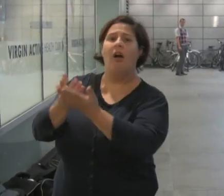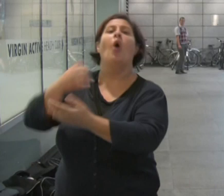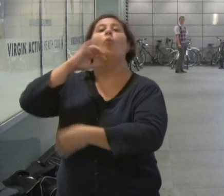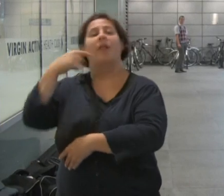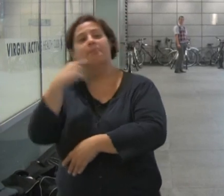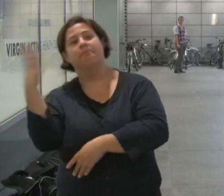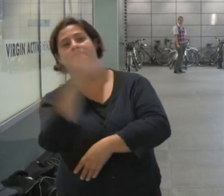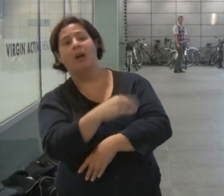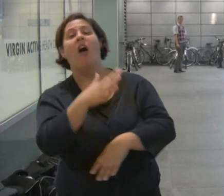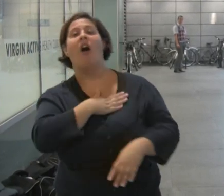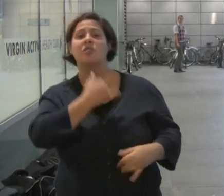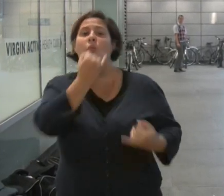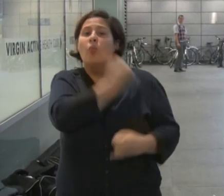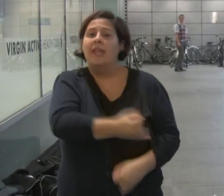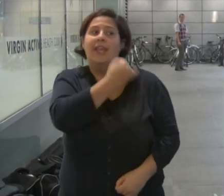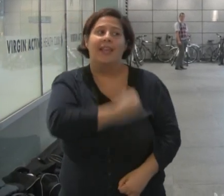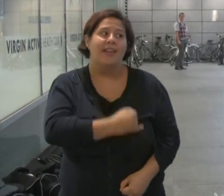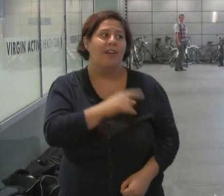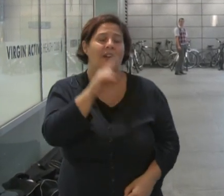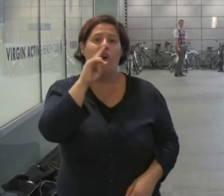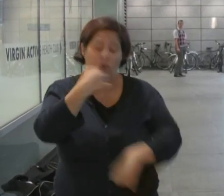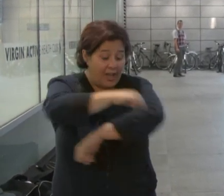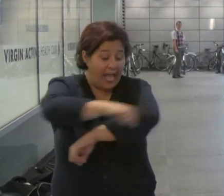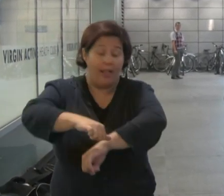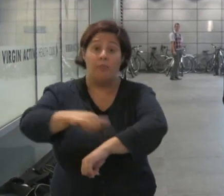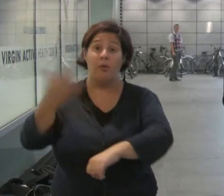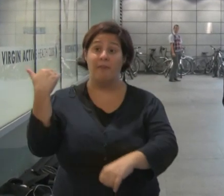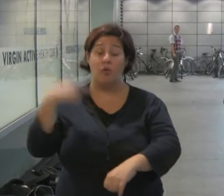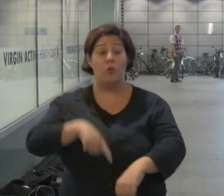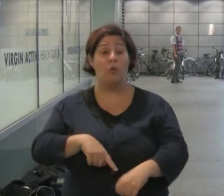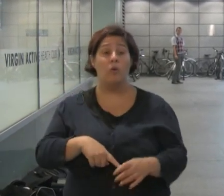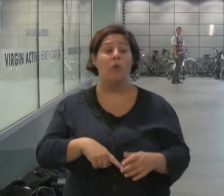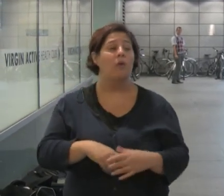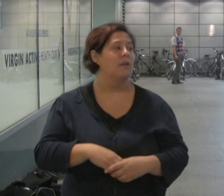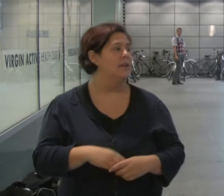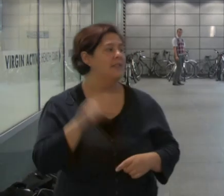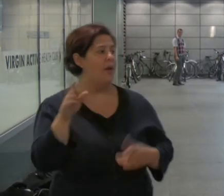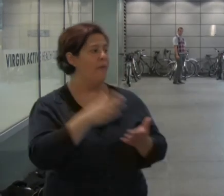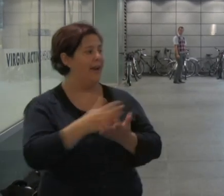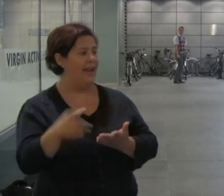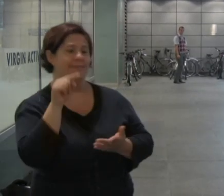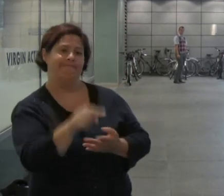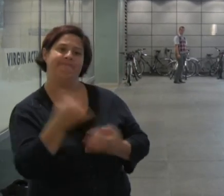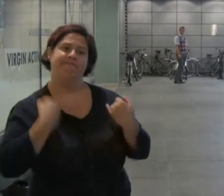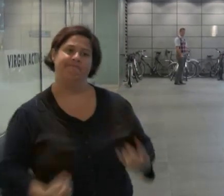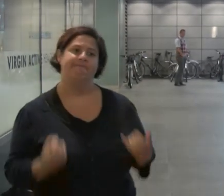the government that heart was too weak even to have an elbow operation they needed. They would have made it clear how ill he was.